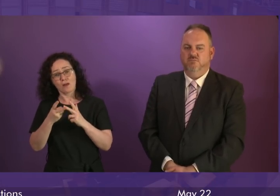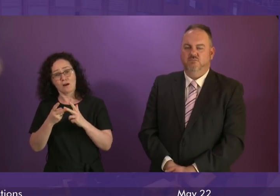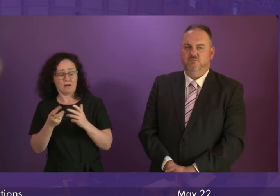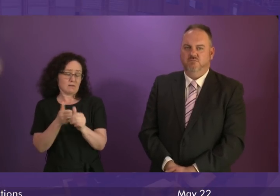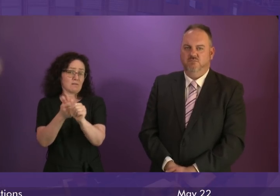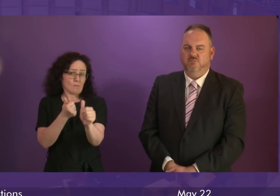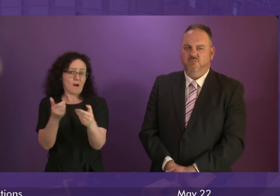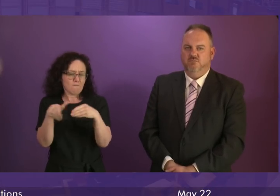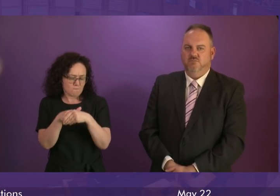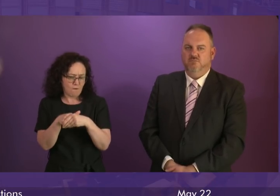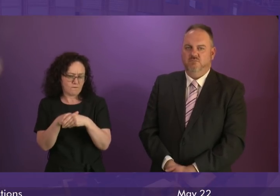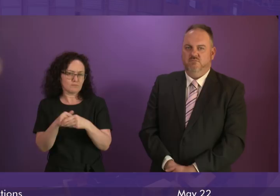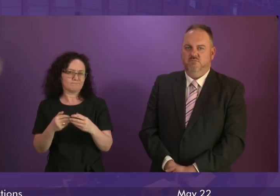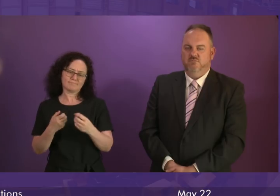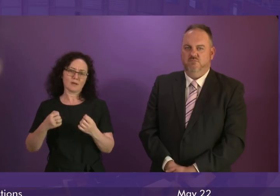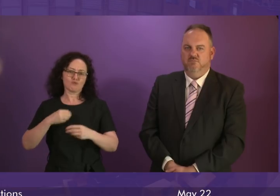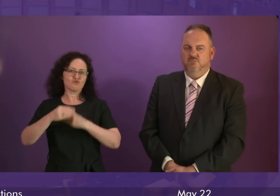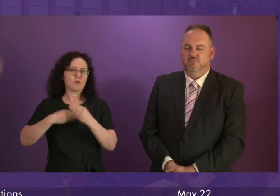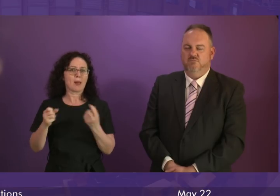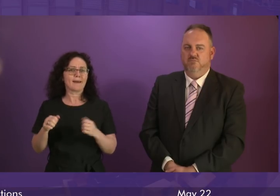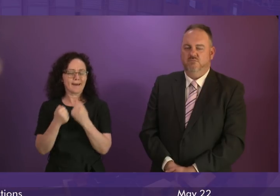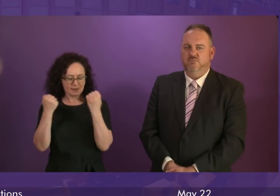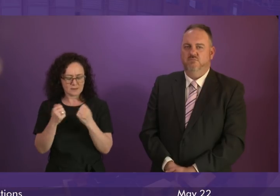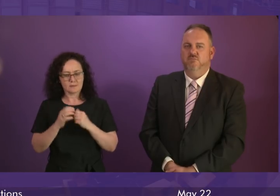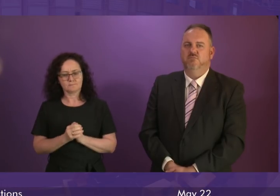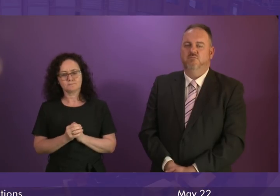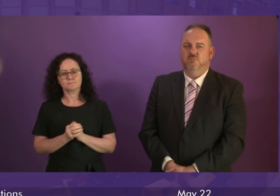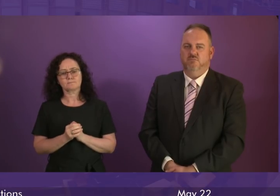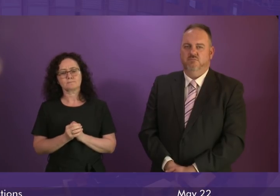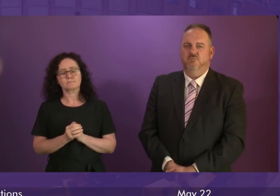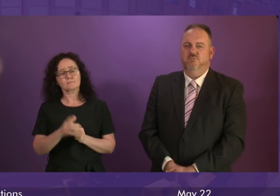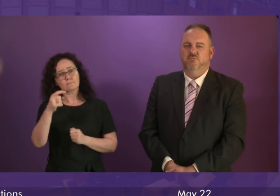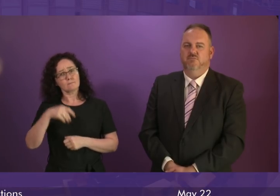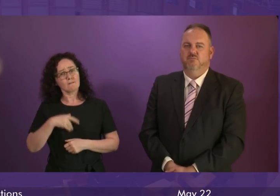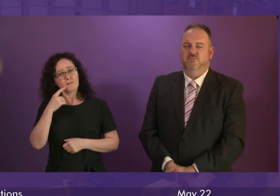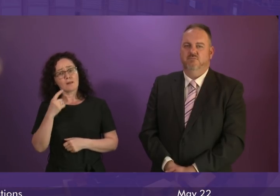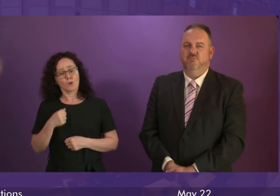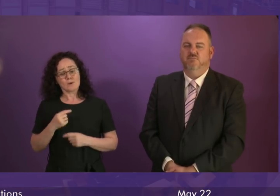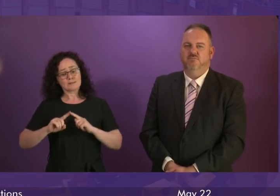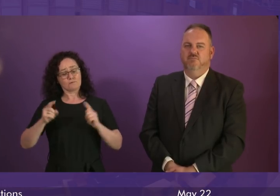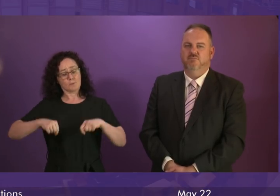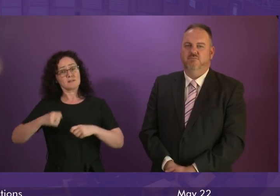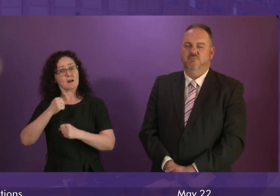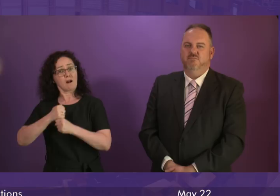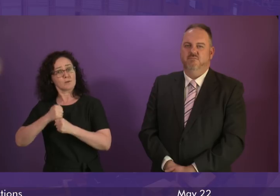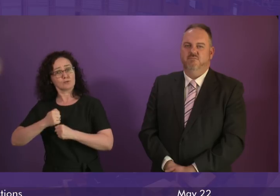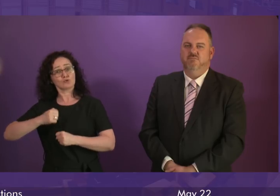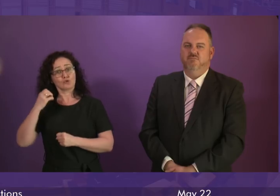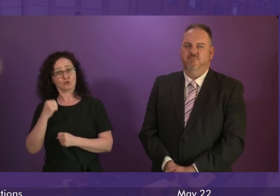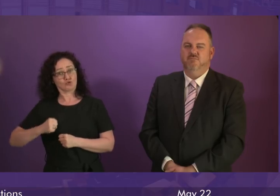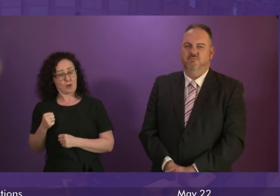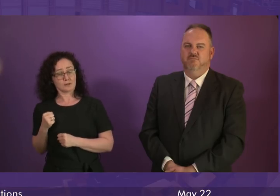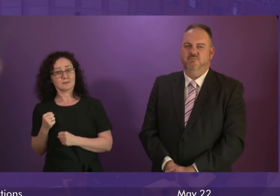we have seen today one of the contrasts between this government and our counterparts in the UK government. is because we